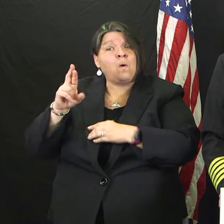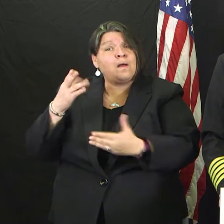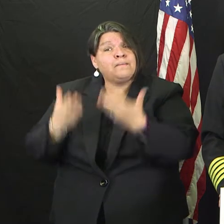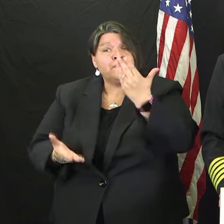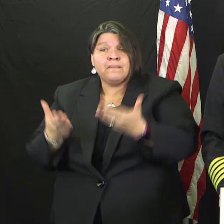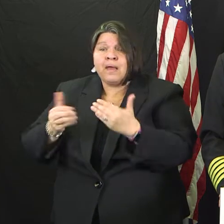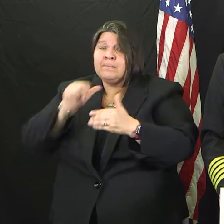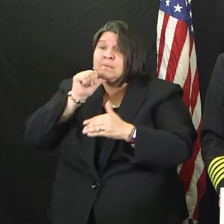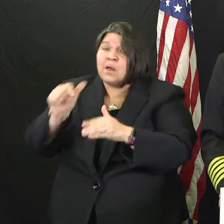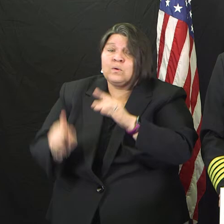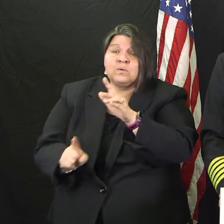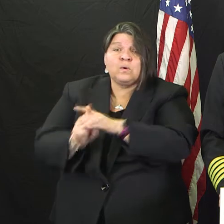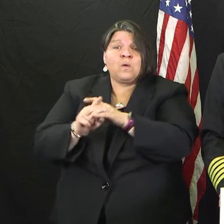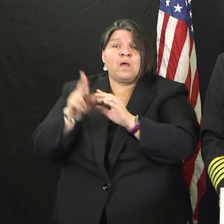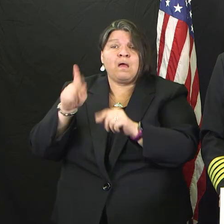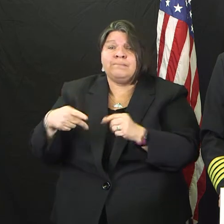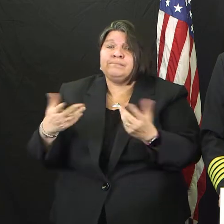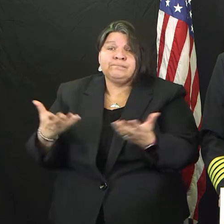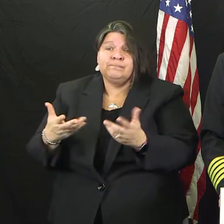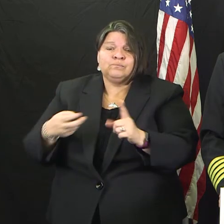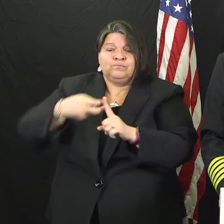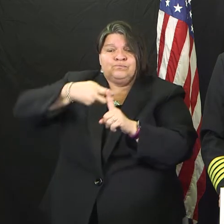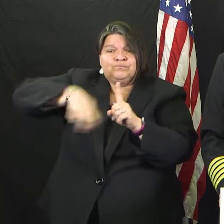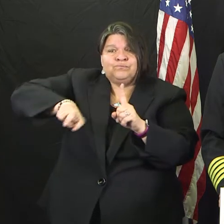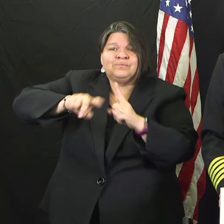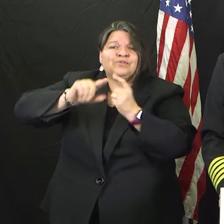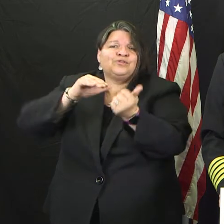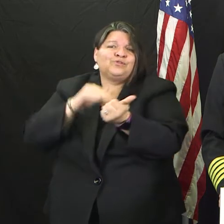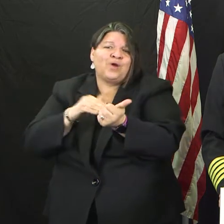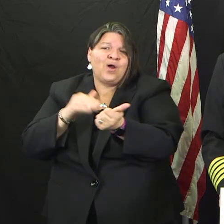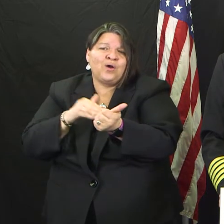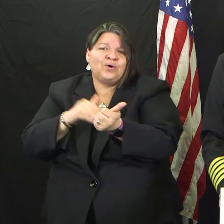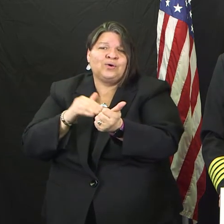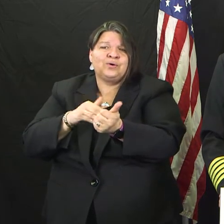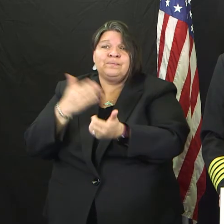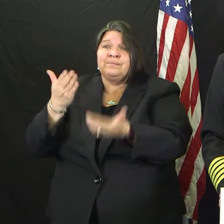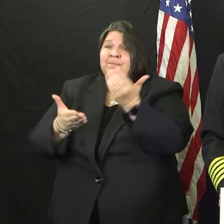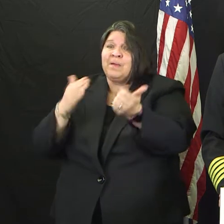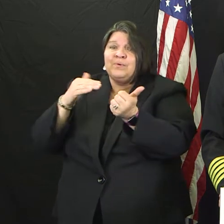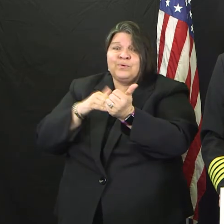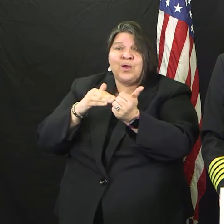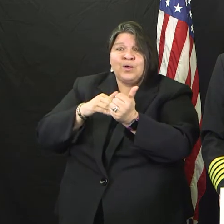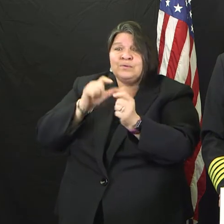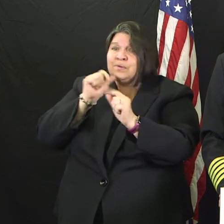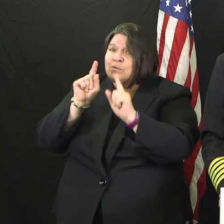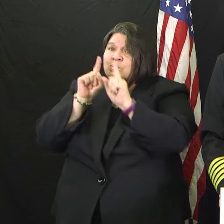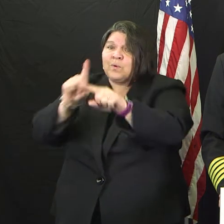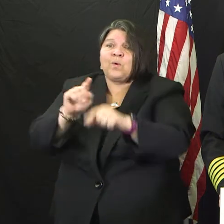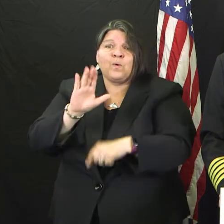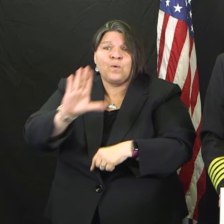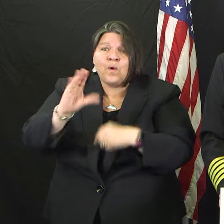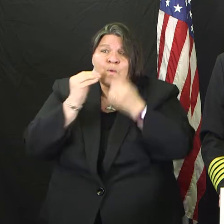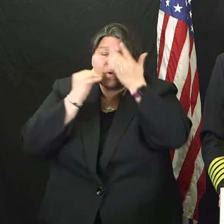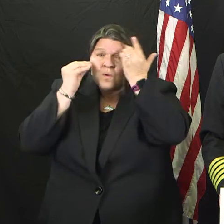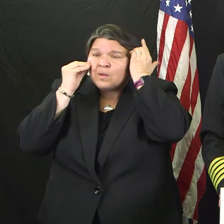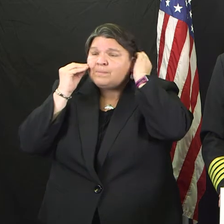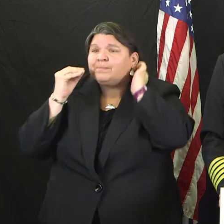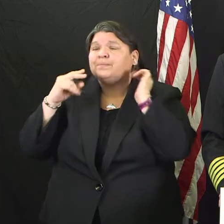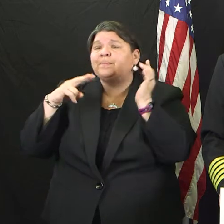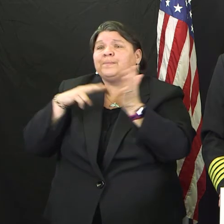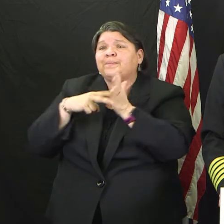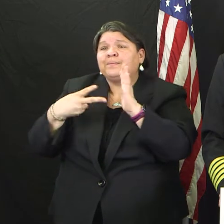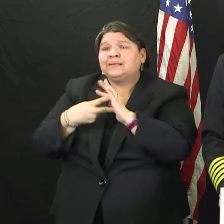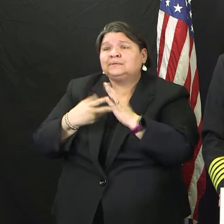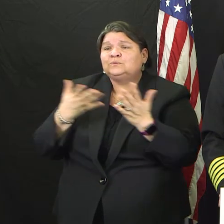conferencing, and not necessarily just transporting you or coming immediately to your